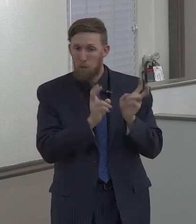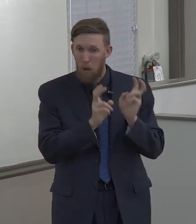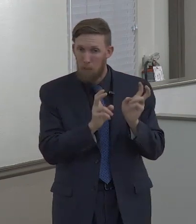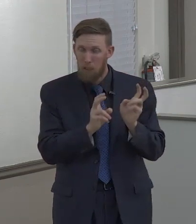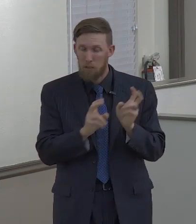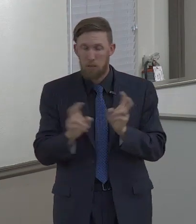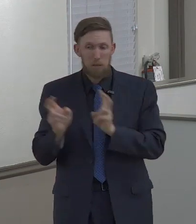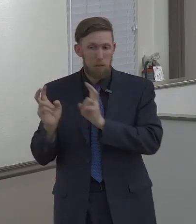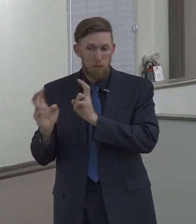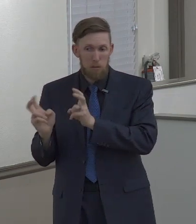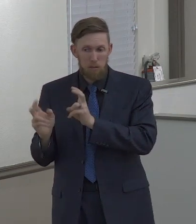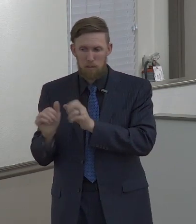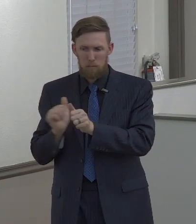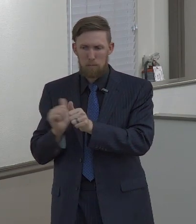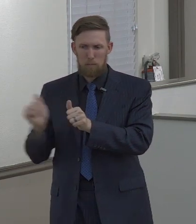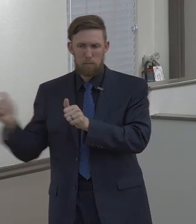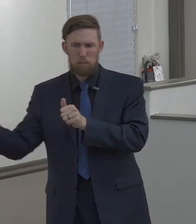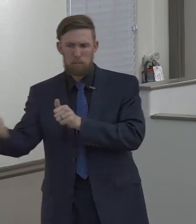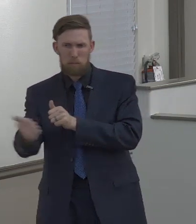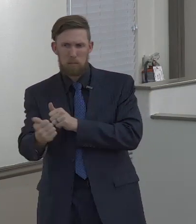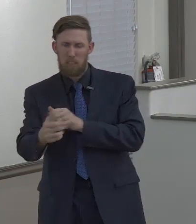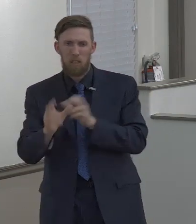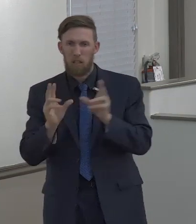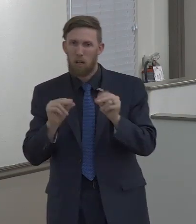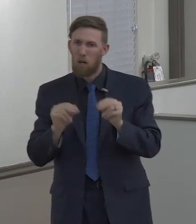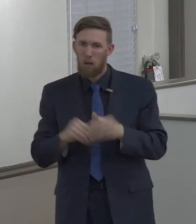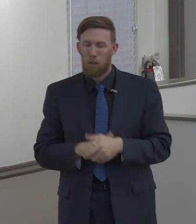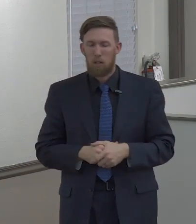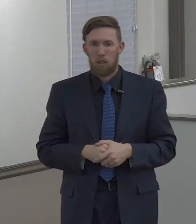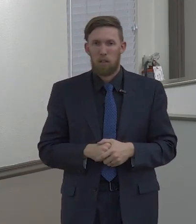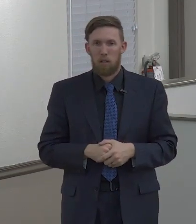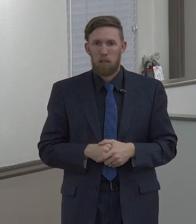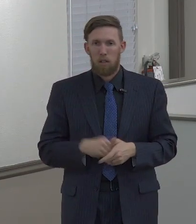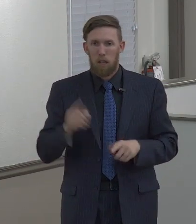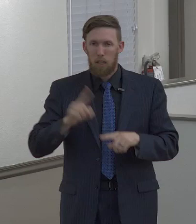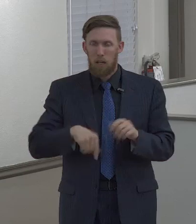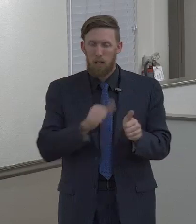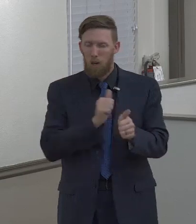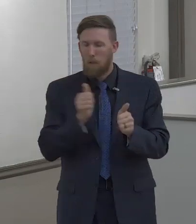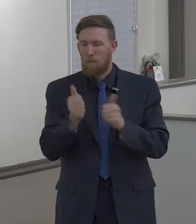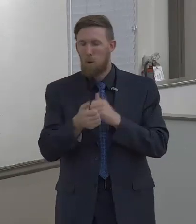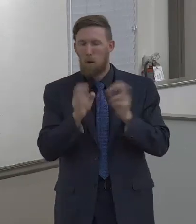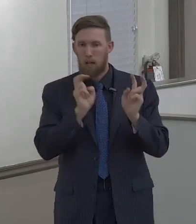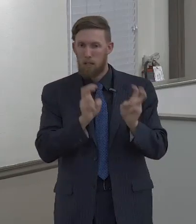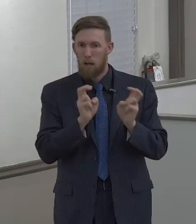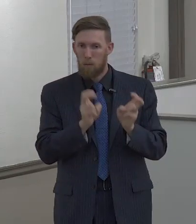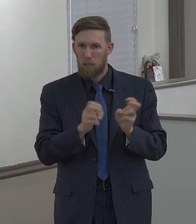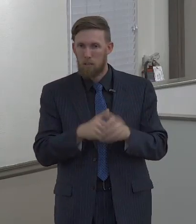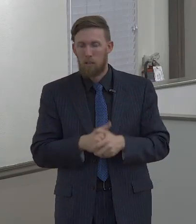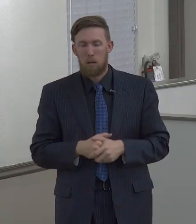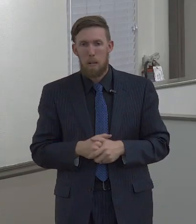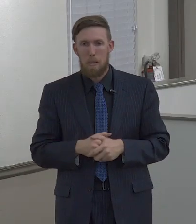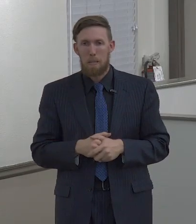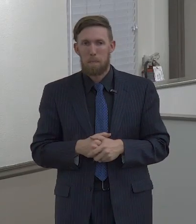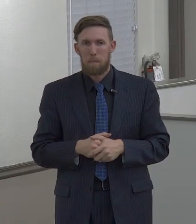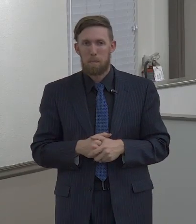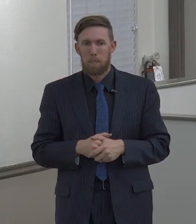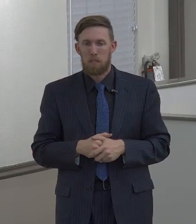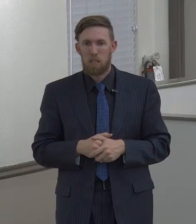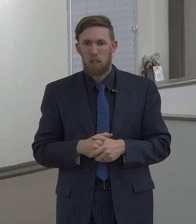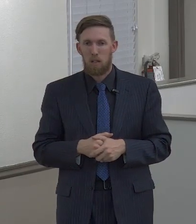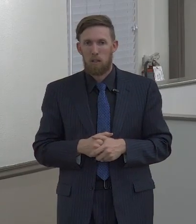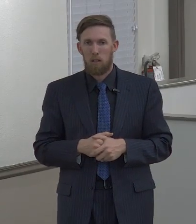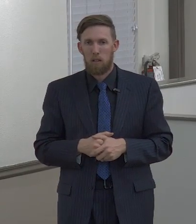They're not going to call out the sins in a person's life. They're not going to do the Apostle Paul approach here and